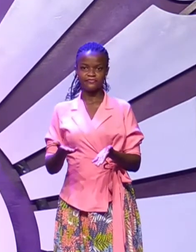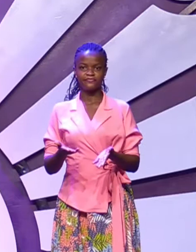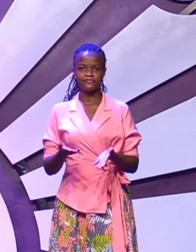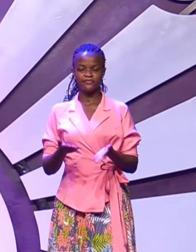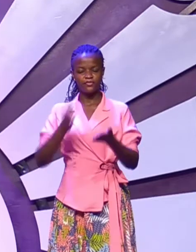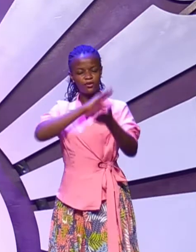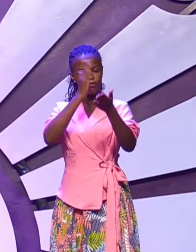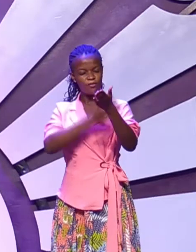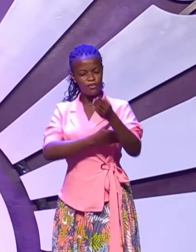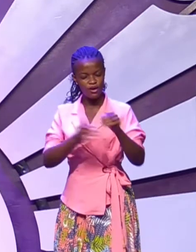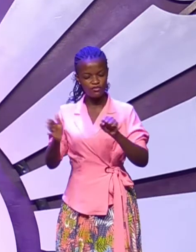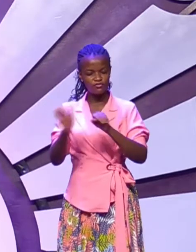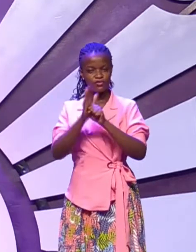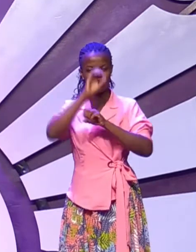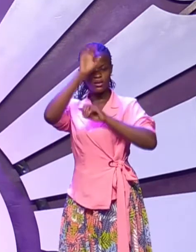Powerful miracles.